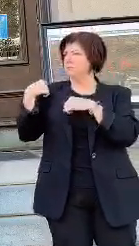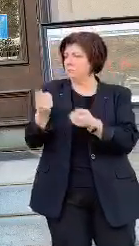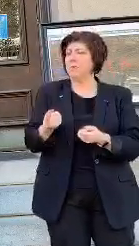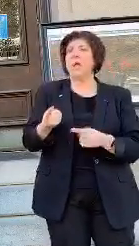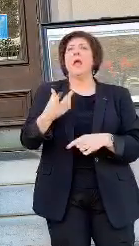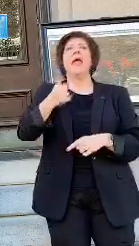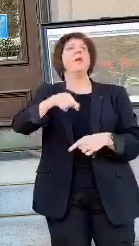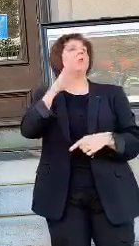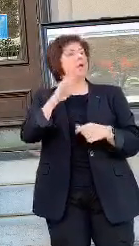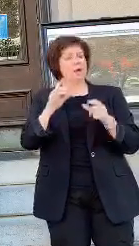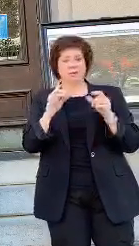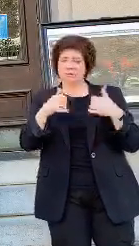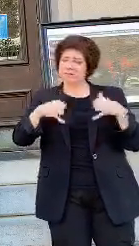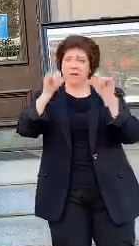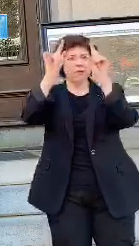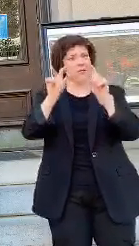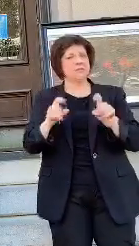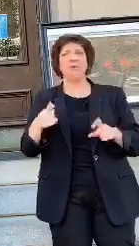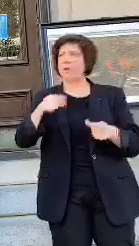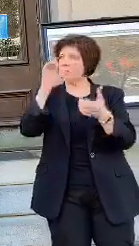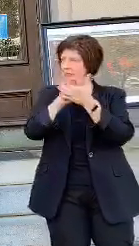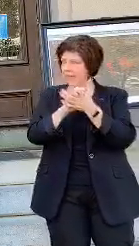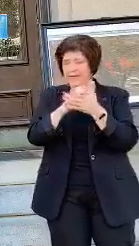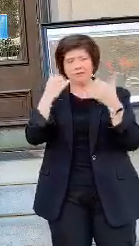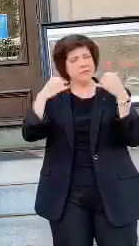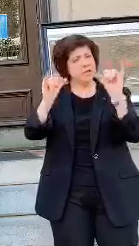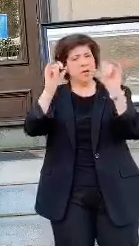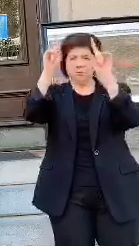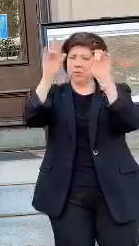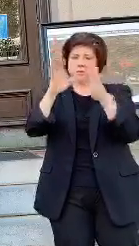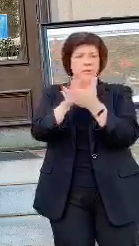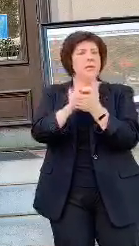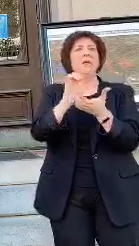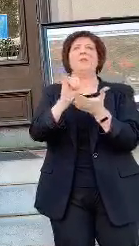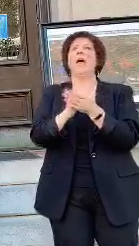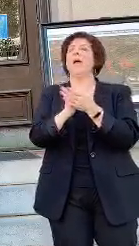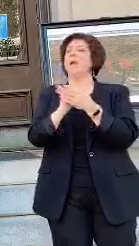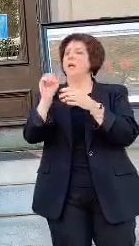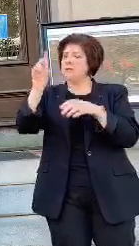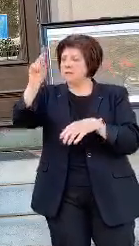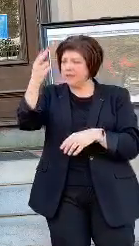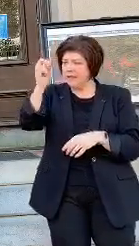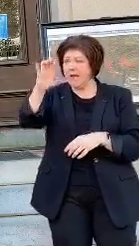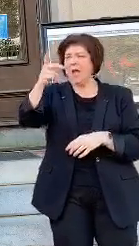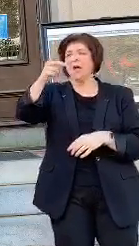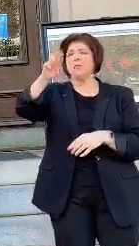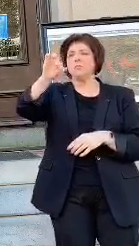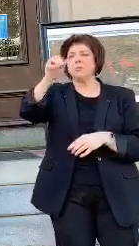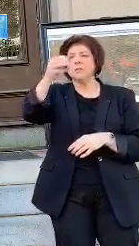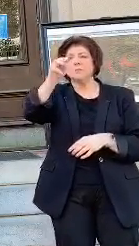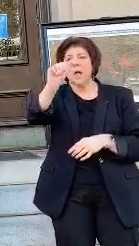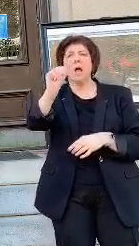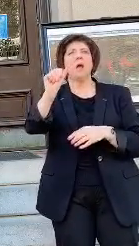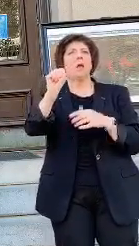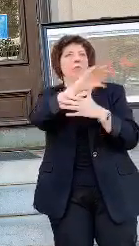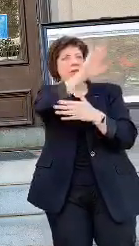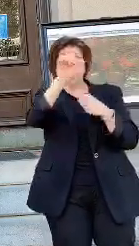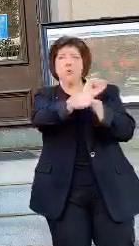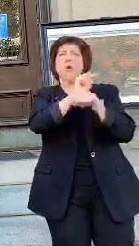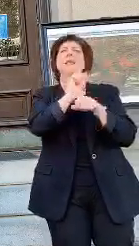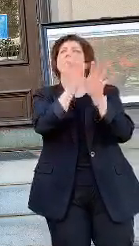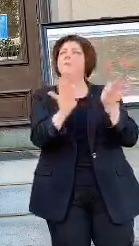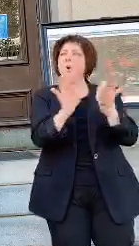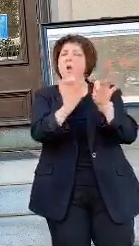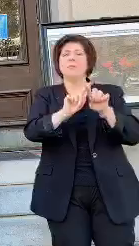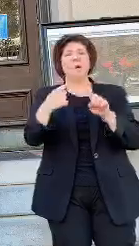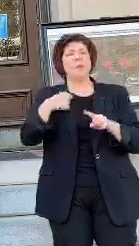also with testing. We believe very strongly that the work being done by DHEC and Prisma and others is important, but that we need